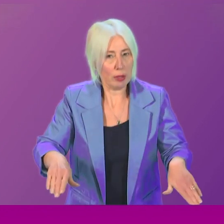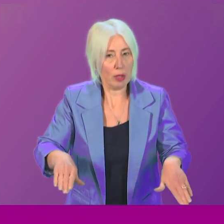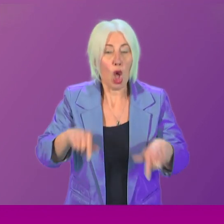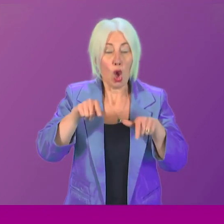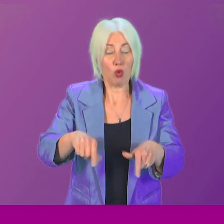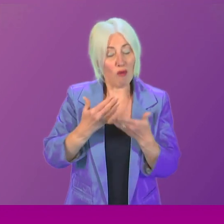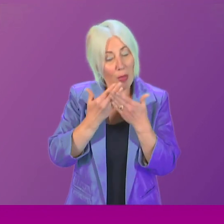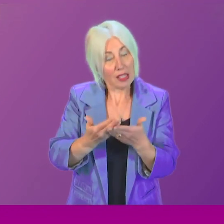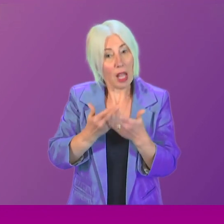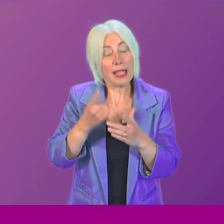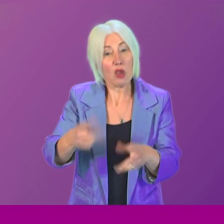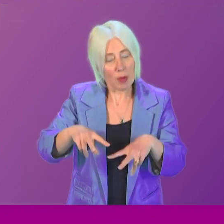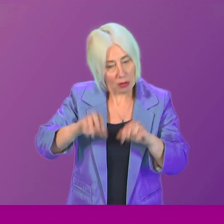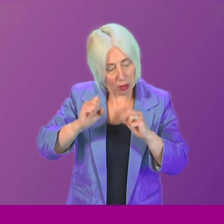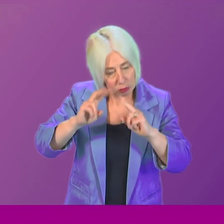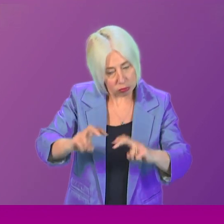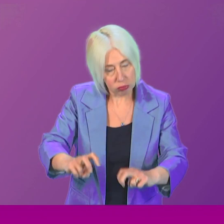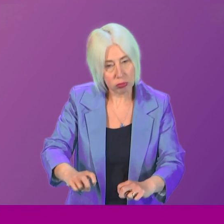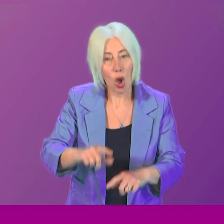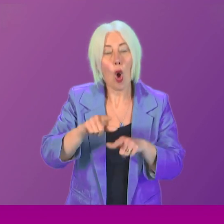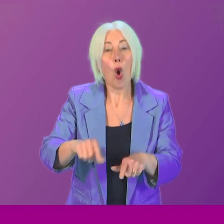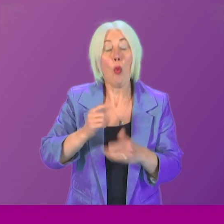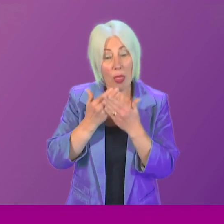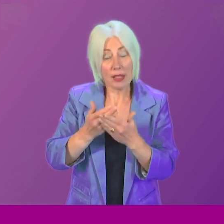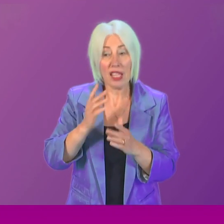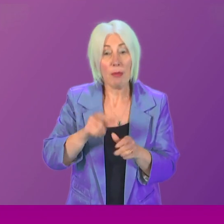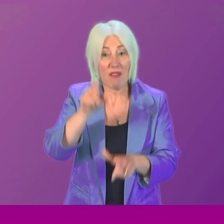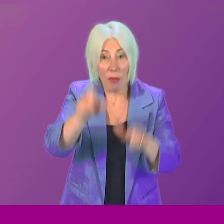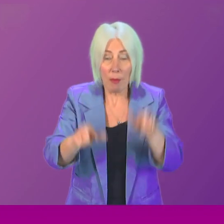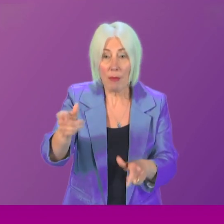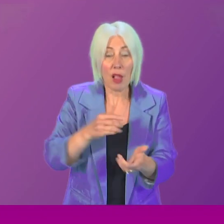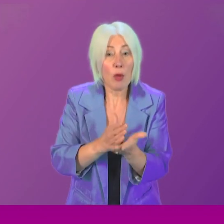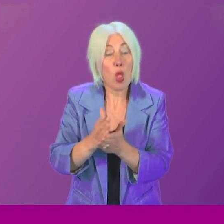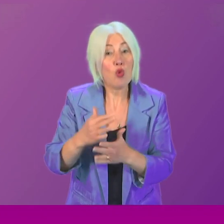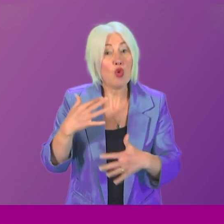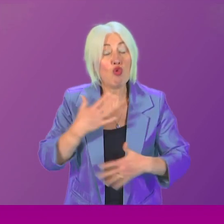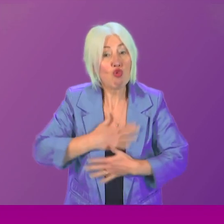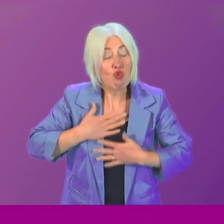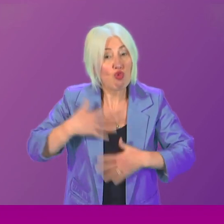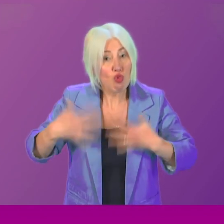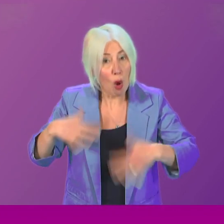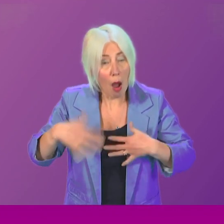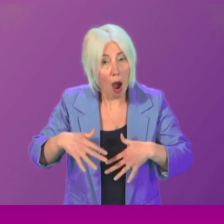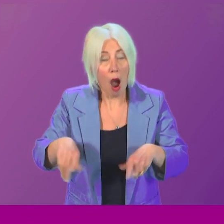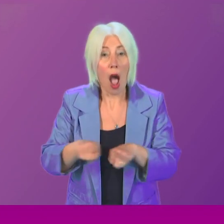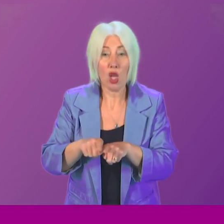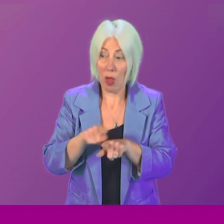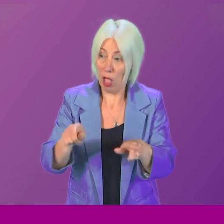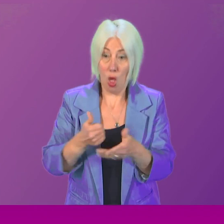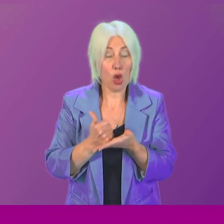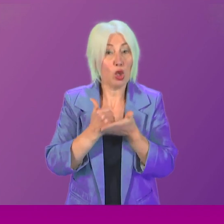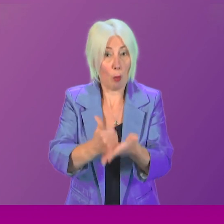study, can I ask the First Minister if this will be trauma-informed and that the support being offered is meaningful and needs-based?